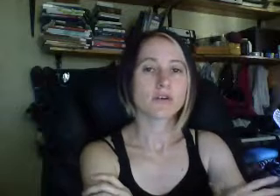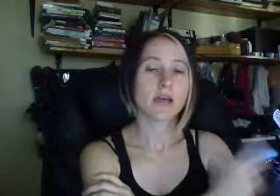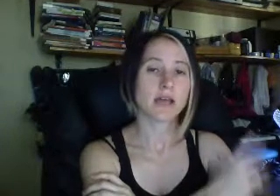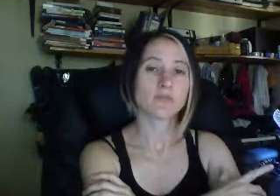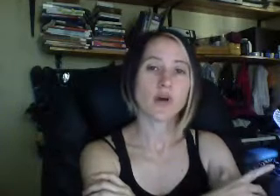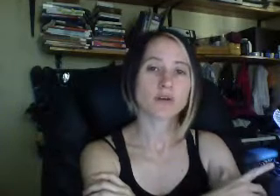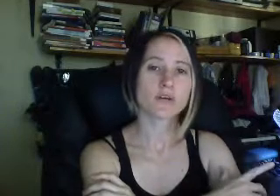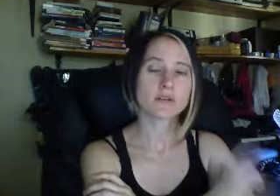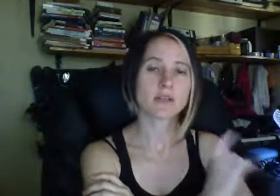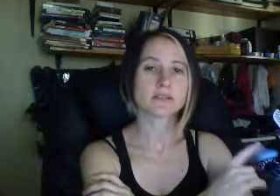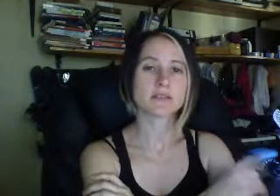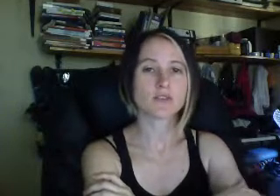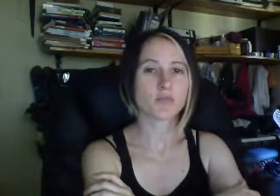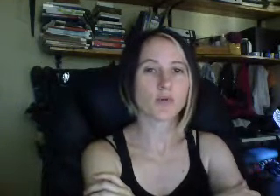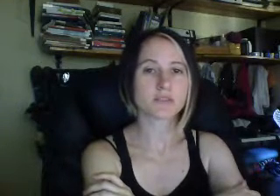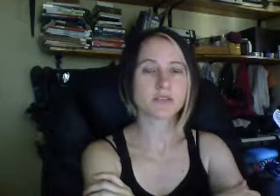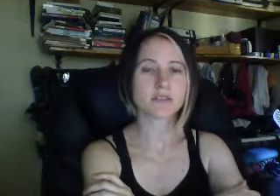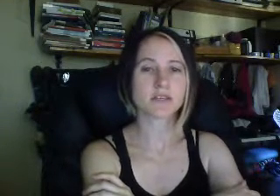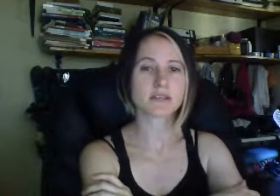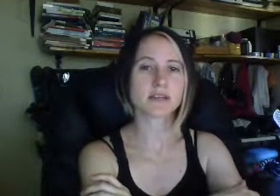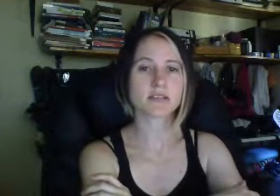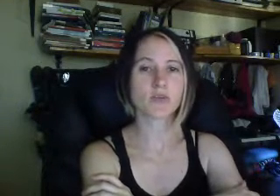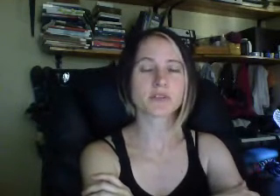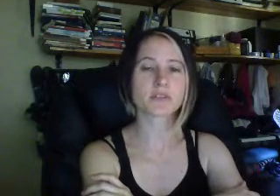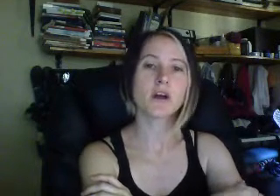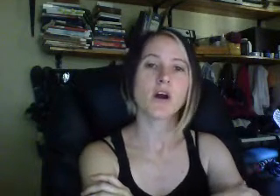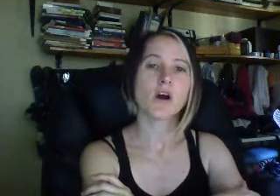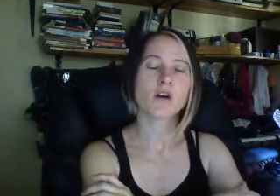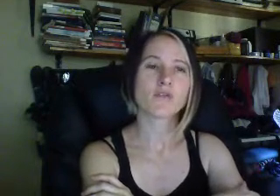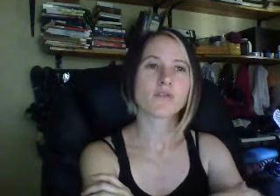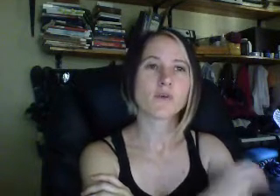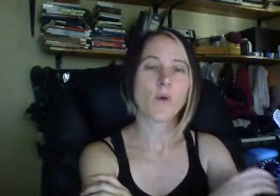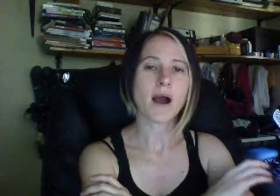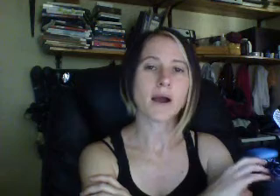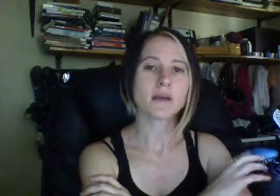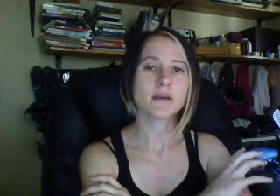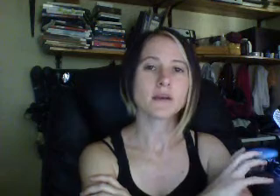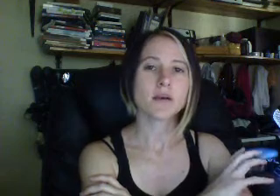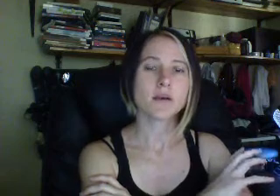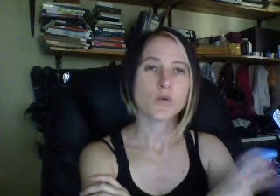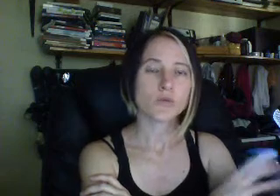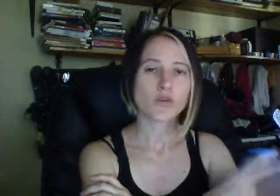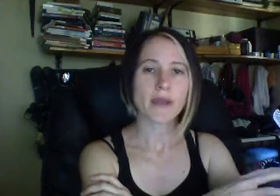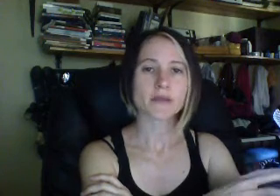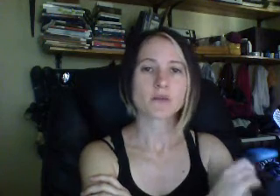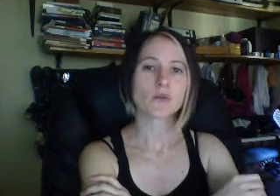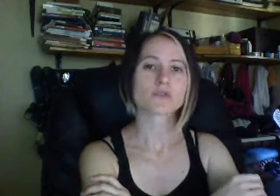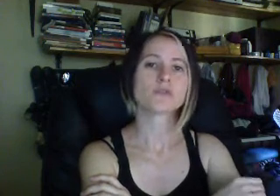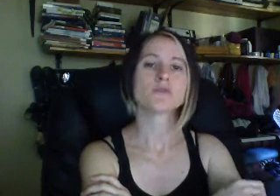and blog that I did on my porn series, I discussed the point of why women or men want to